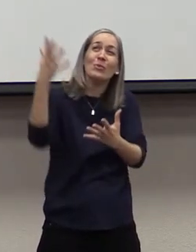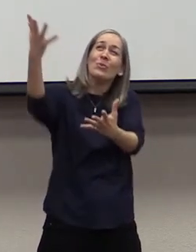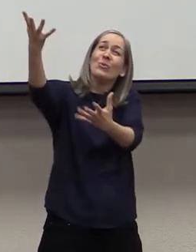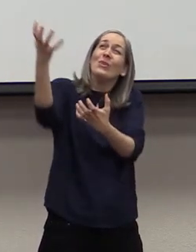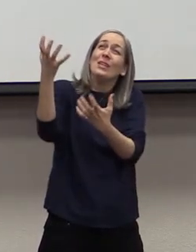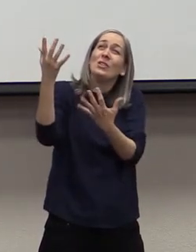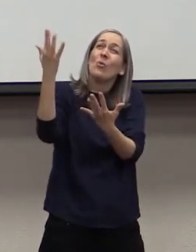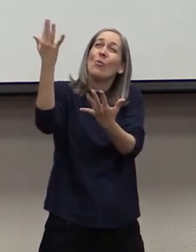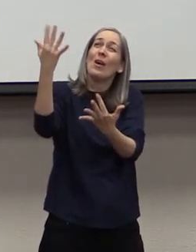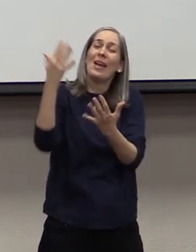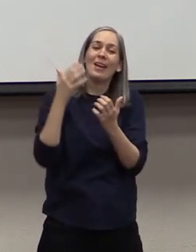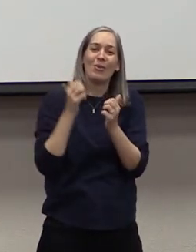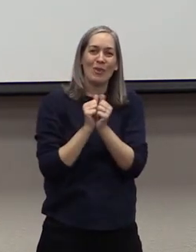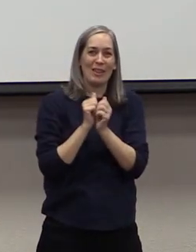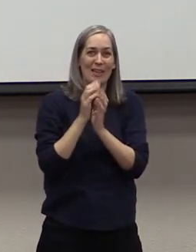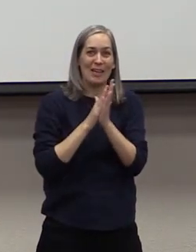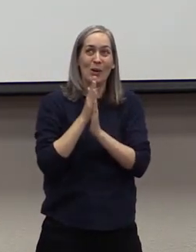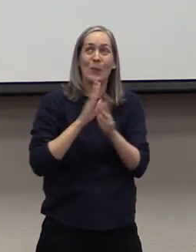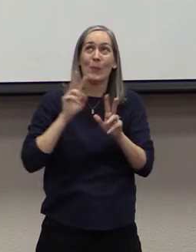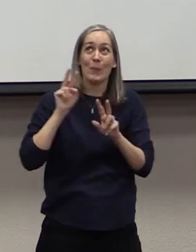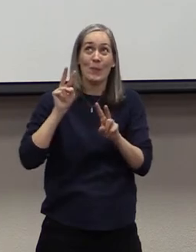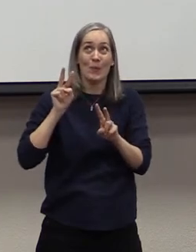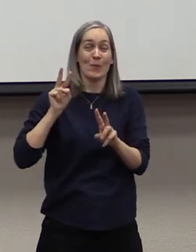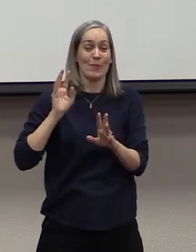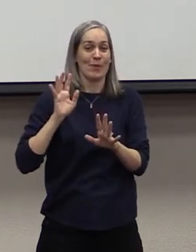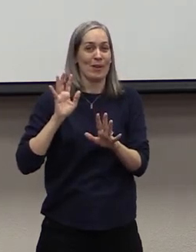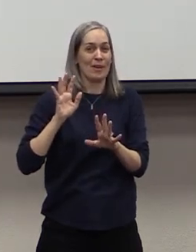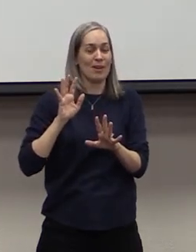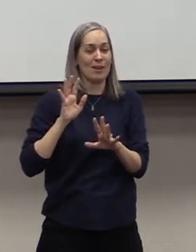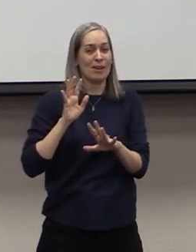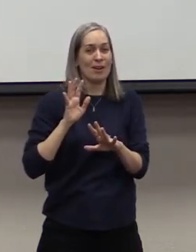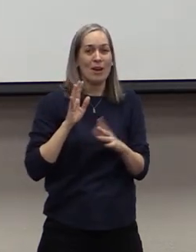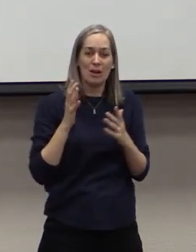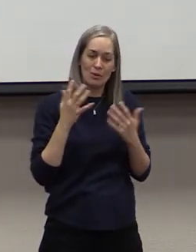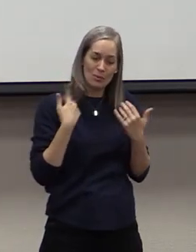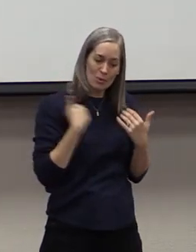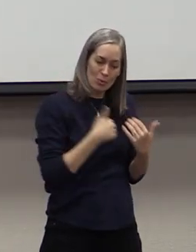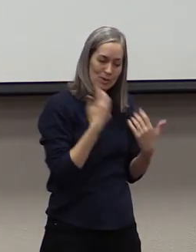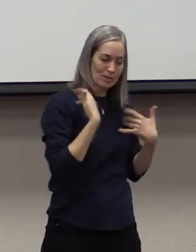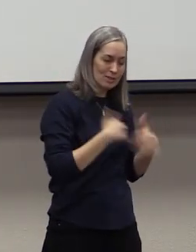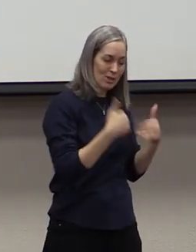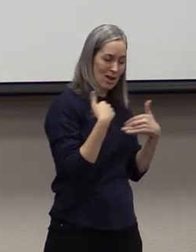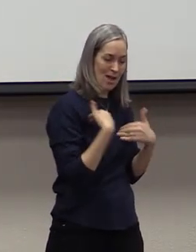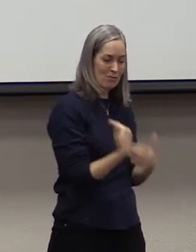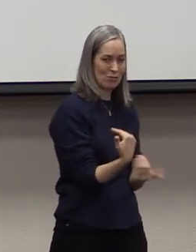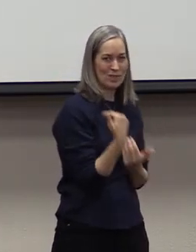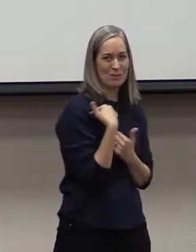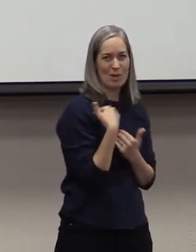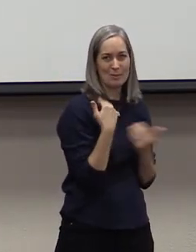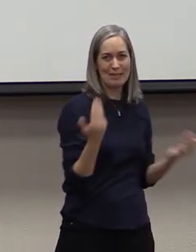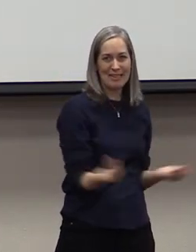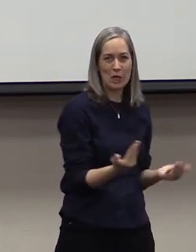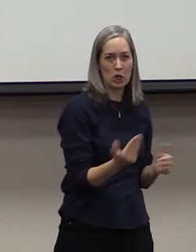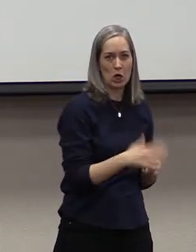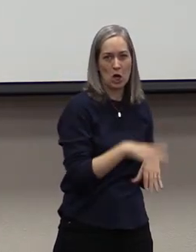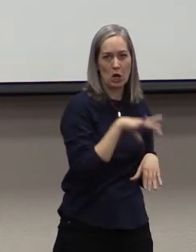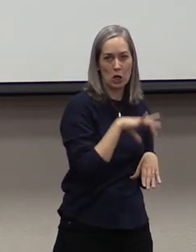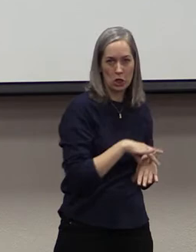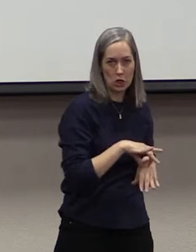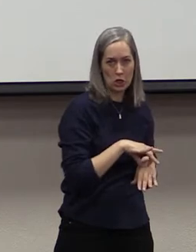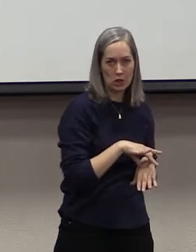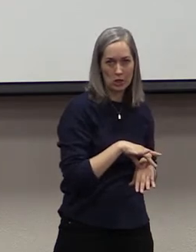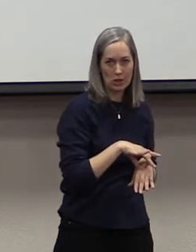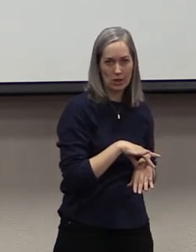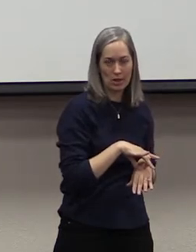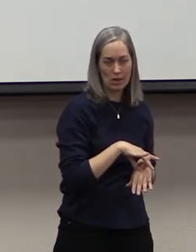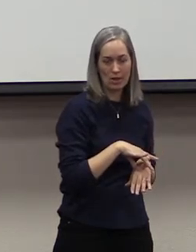eager expectation. But that eager expectation does not negate the responsibility that you have here on this earth. That eager